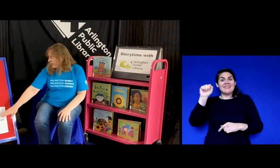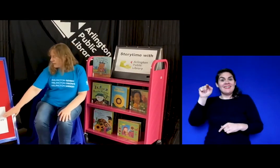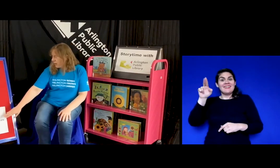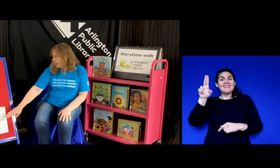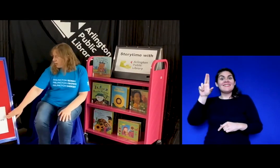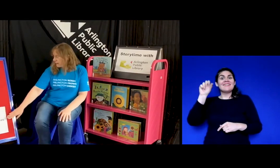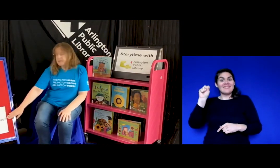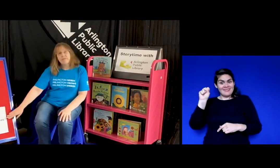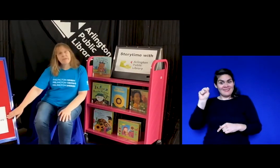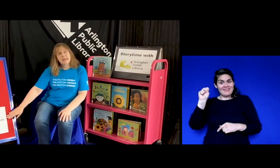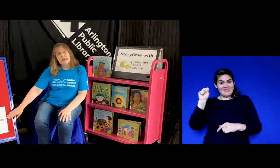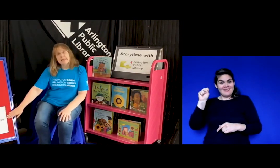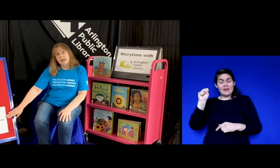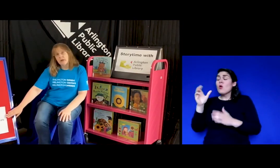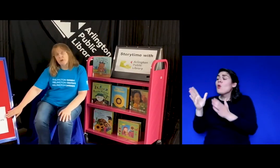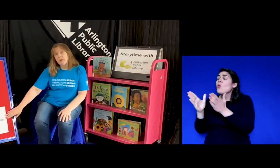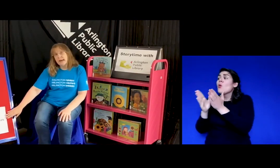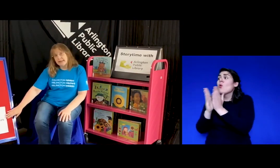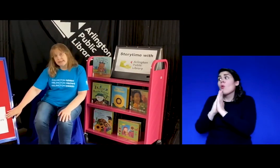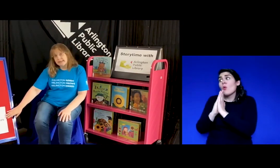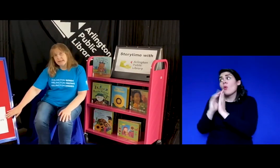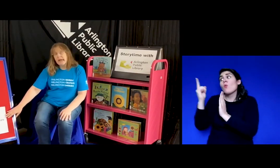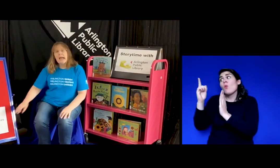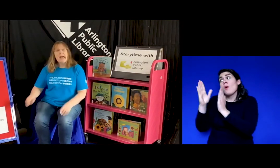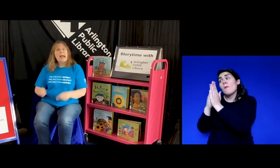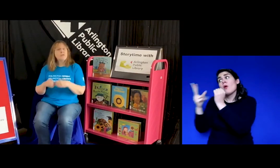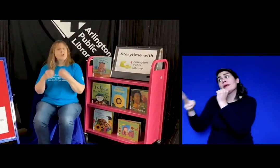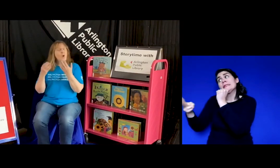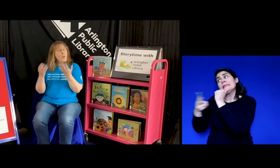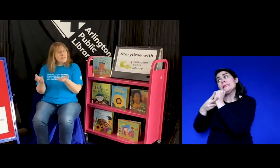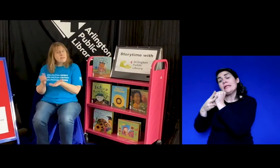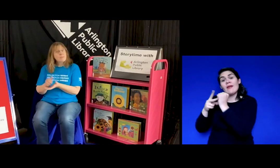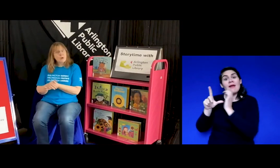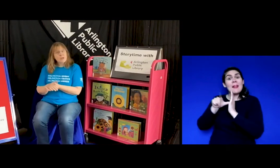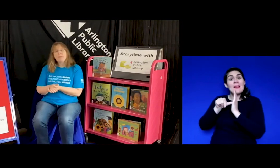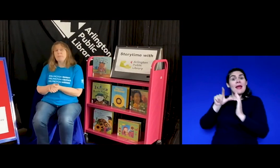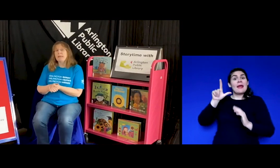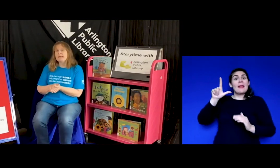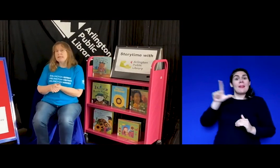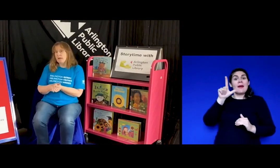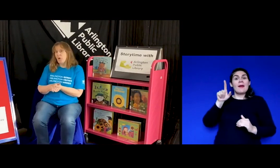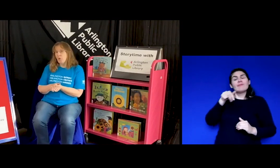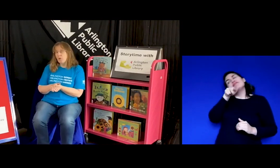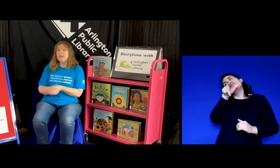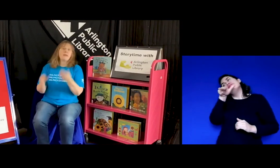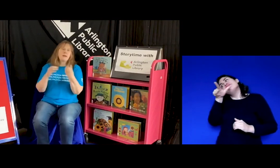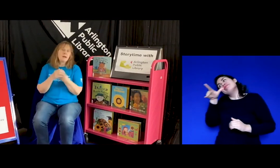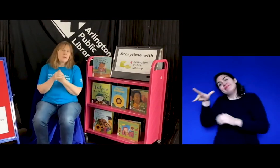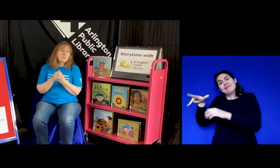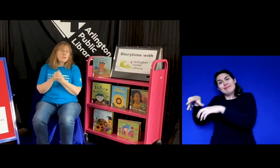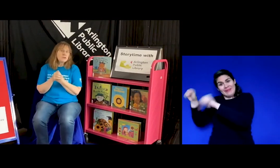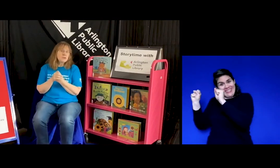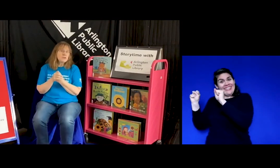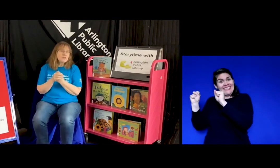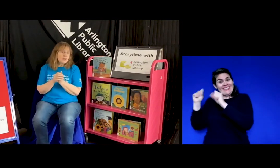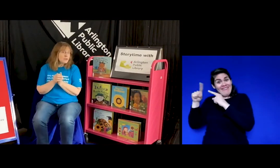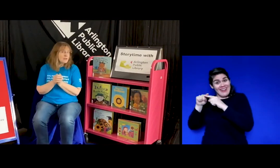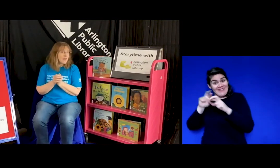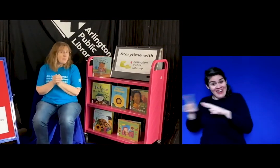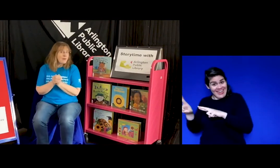.arlingtonva.us and request a book to be placed on hold and then come to central library